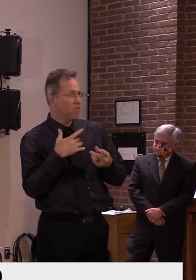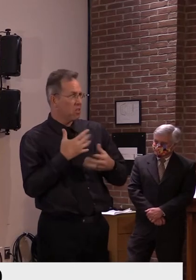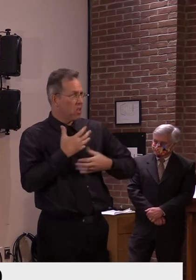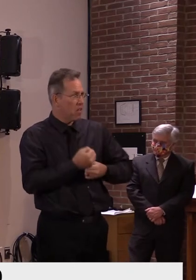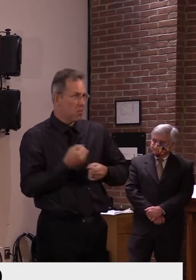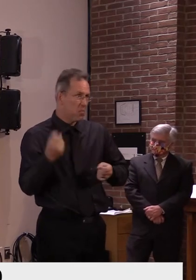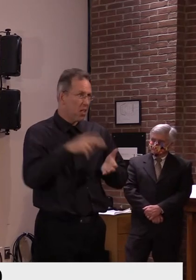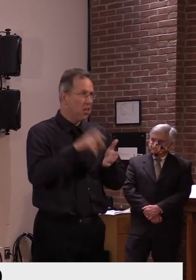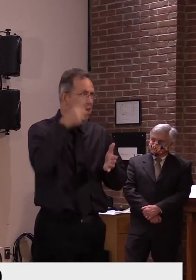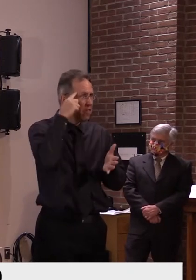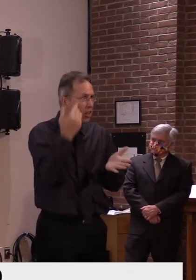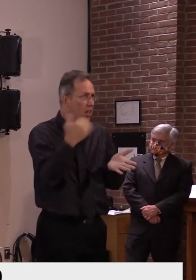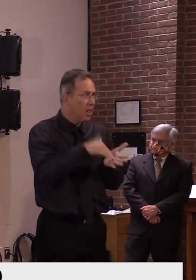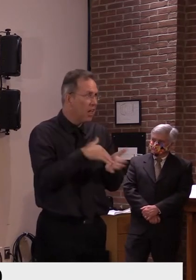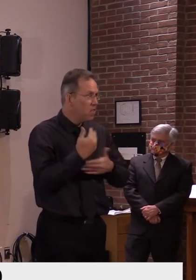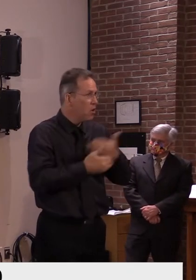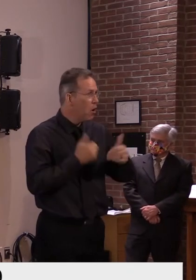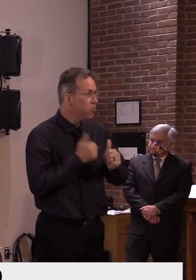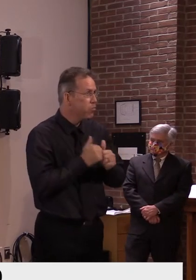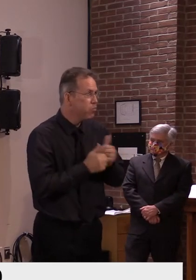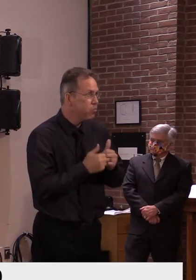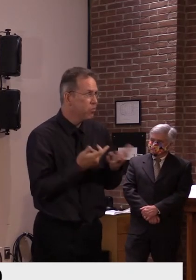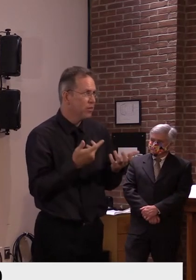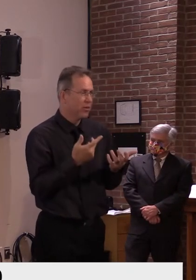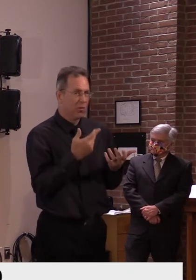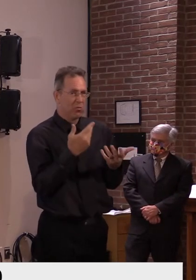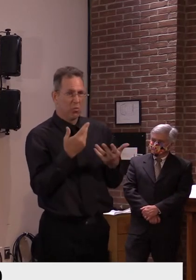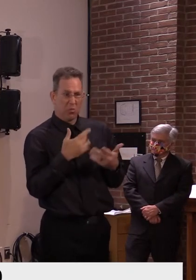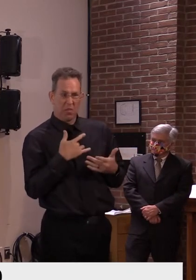whatever date of January is the inauguration?